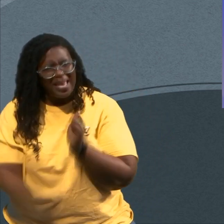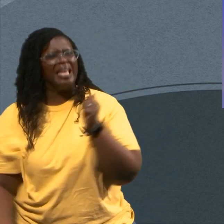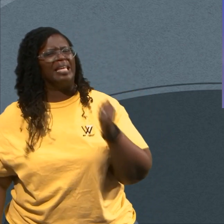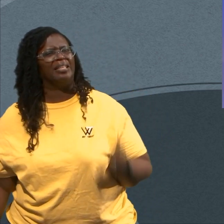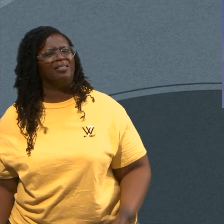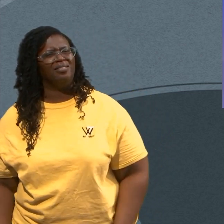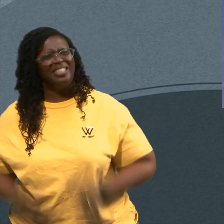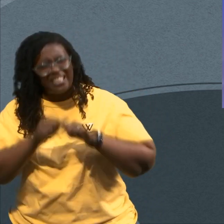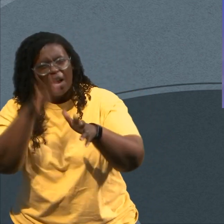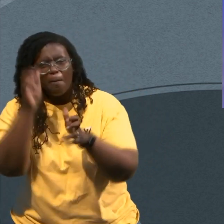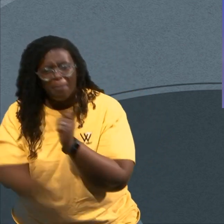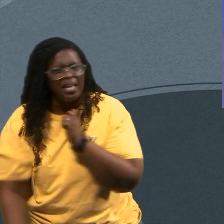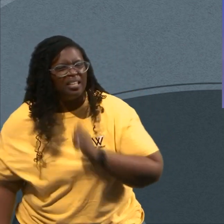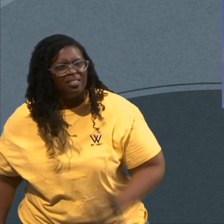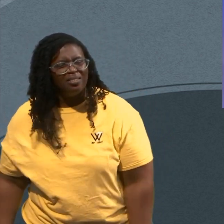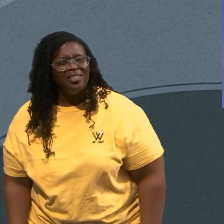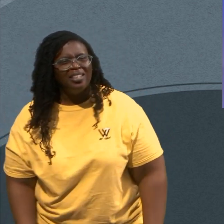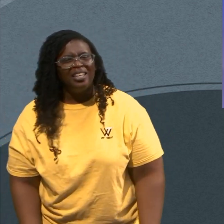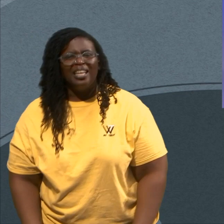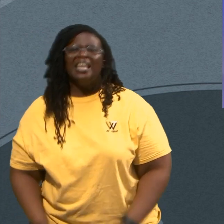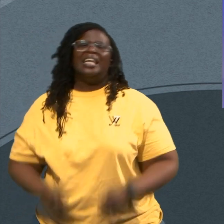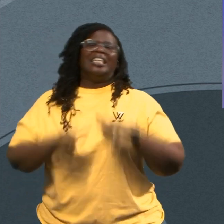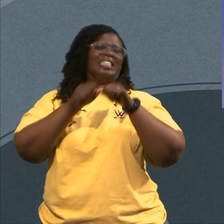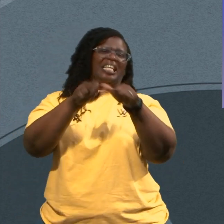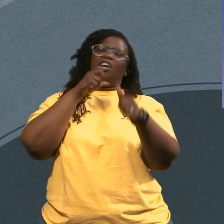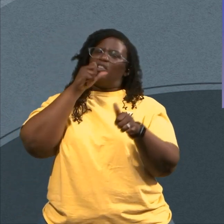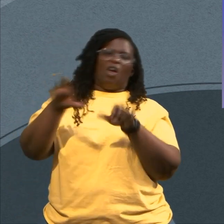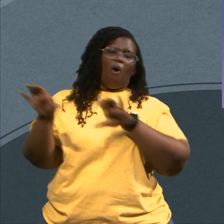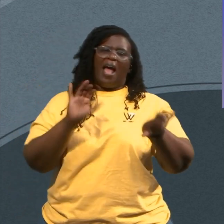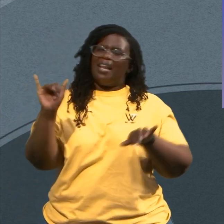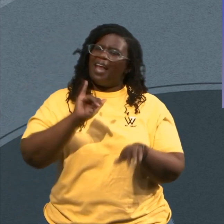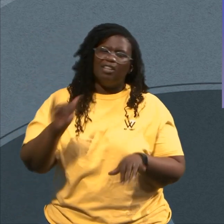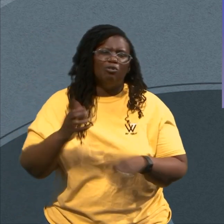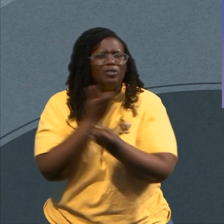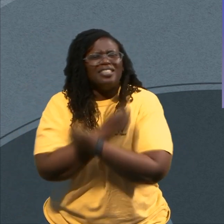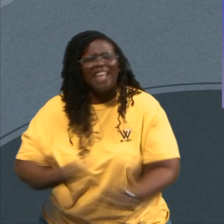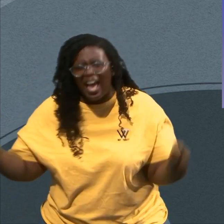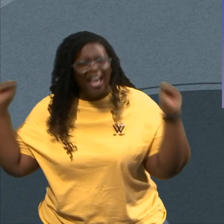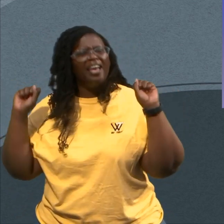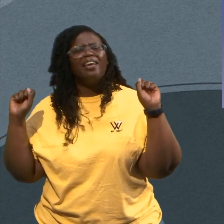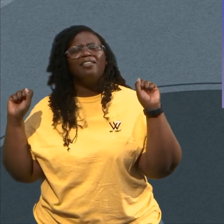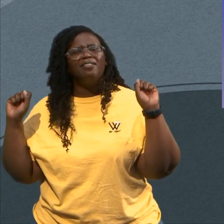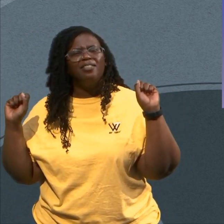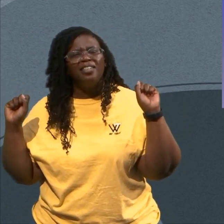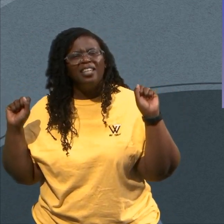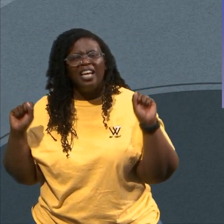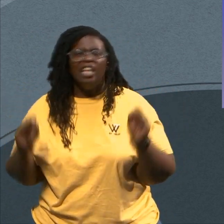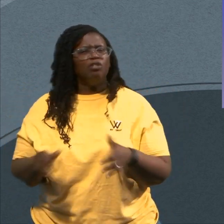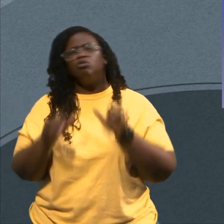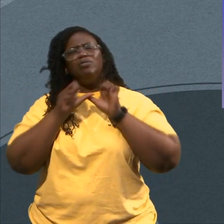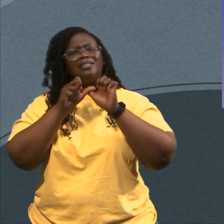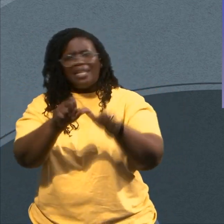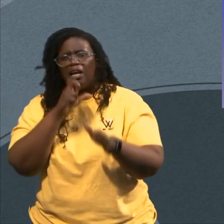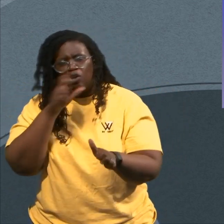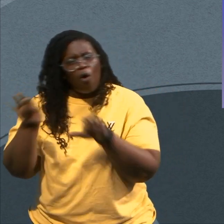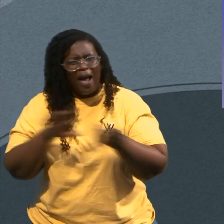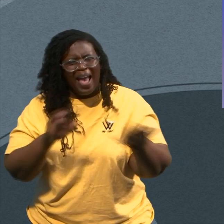And You Still Don't Act Like You Say I'm Sorry I Know I'm On The Internet What The And You Still Don't Act Saved Because